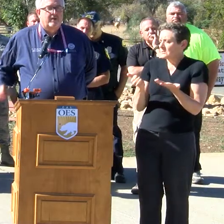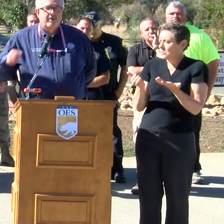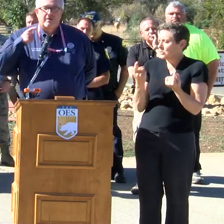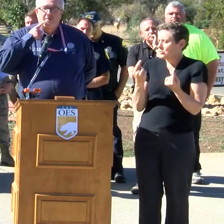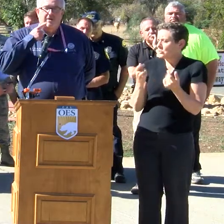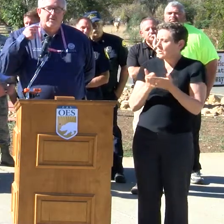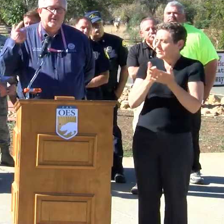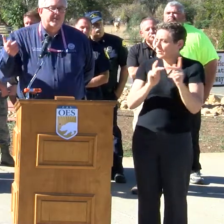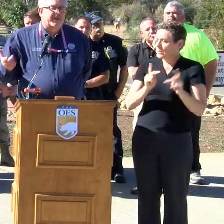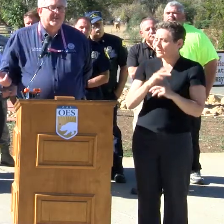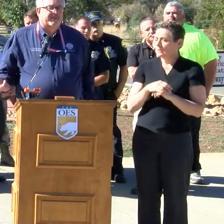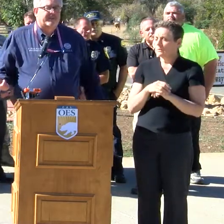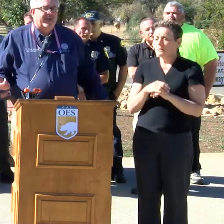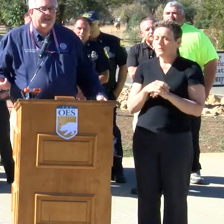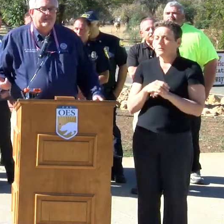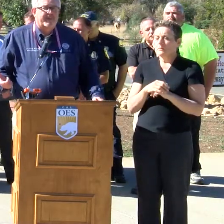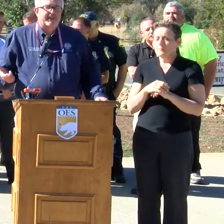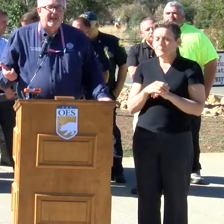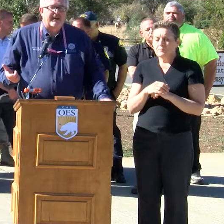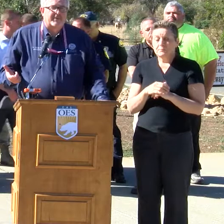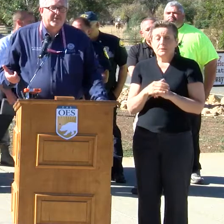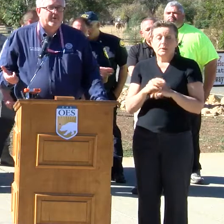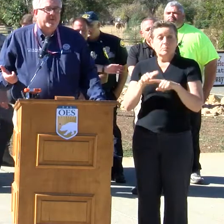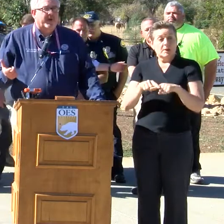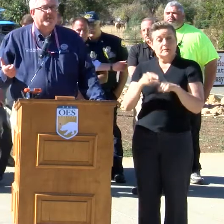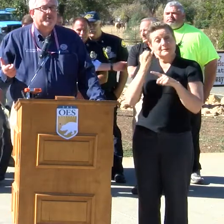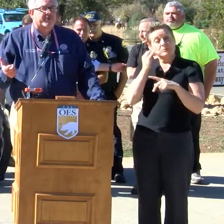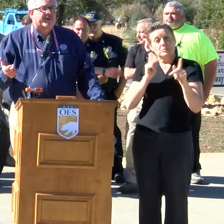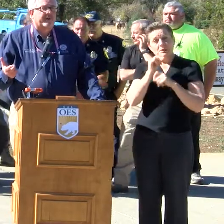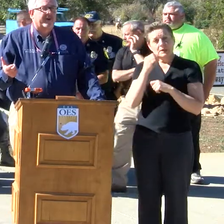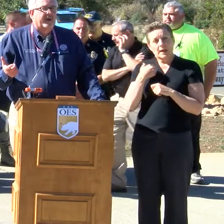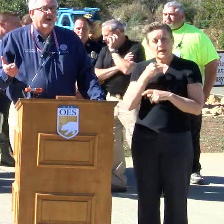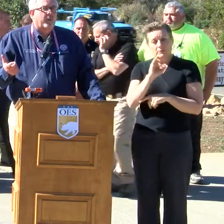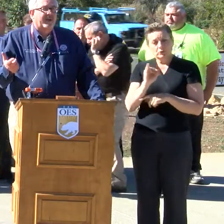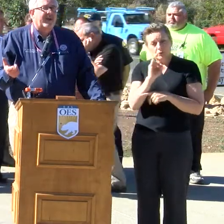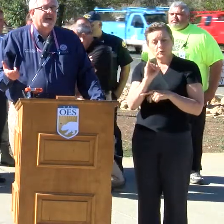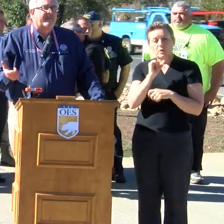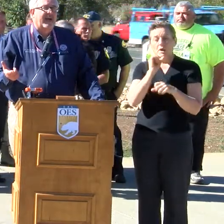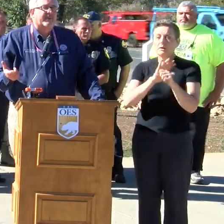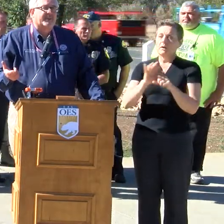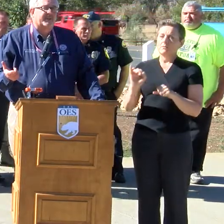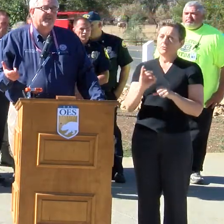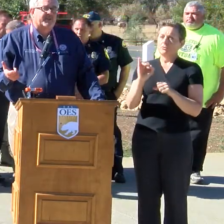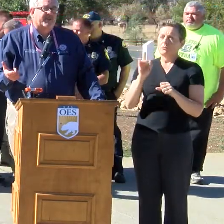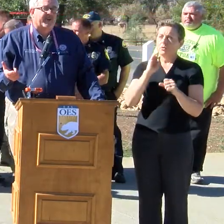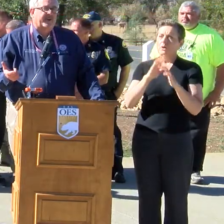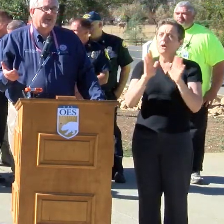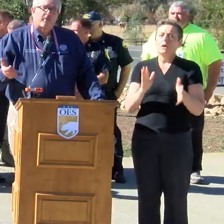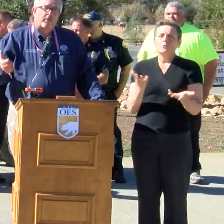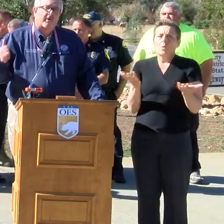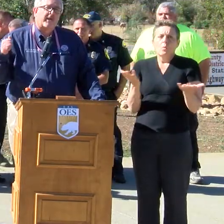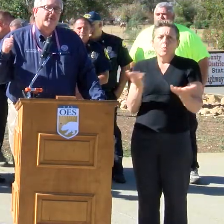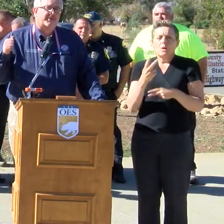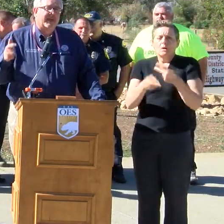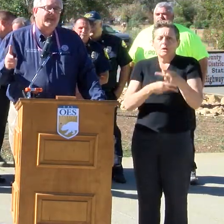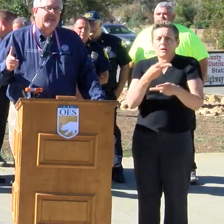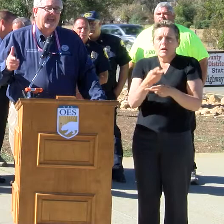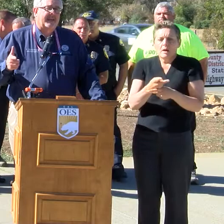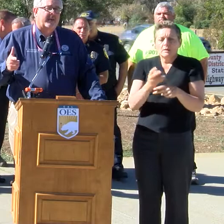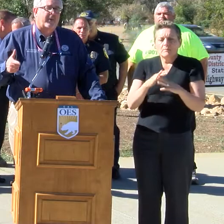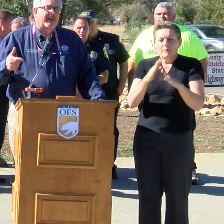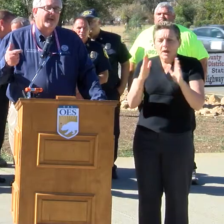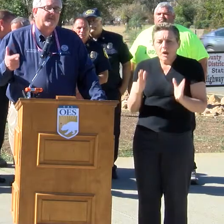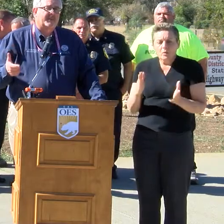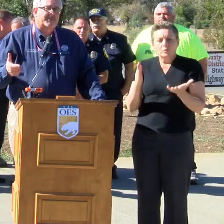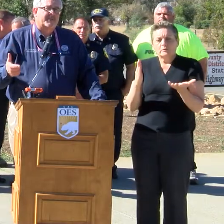steps do you to Well, it really depends. If they didn't have insurance, were undersured, what kind of housing assistance they're going to need. And we're working with the state